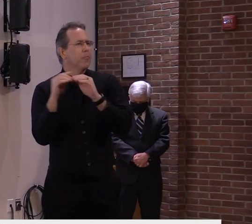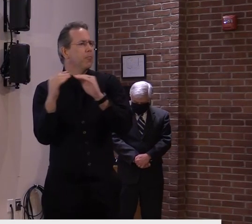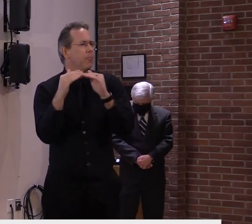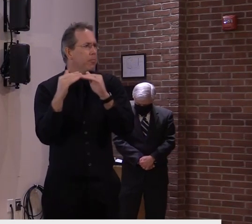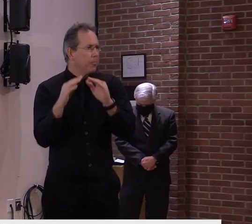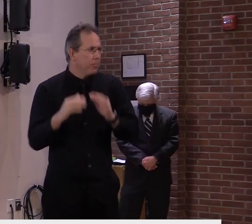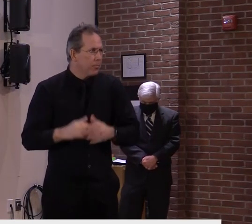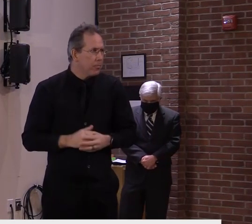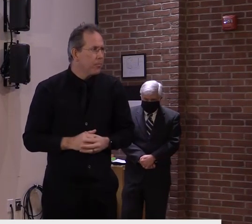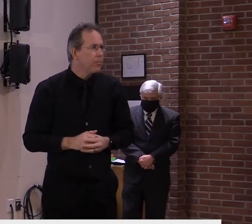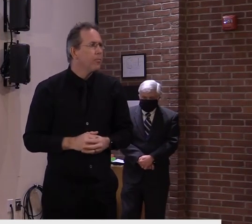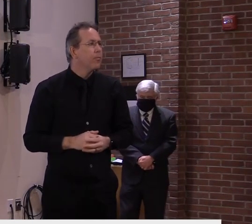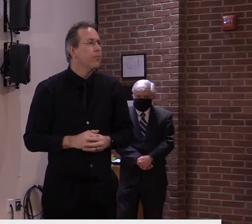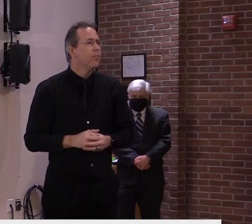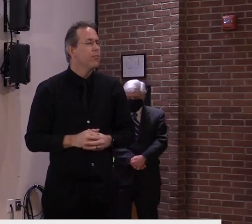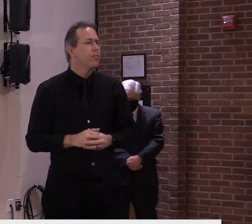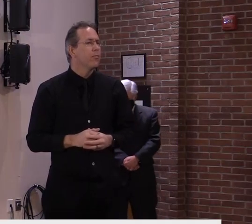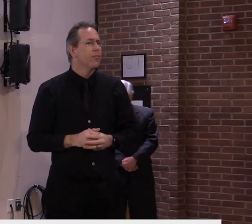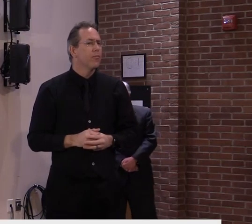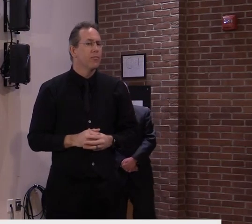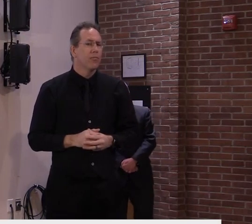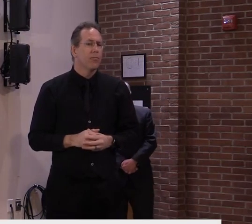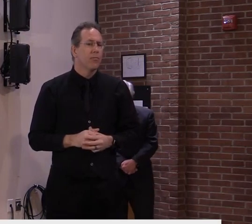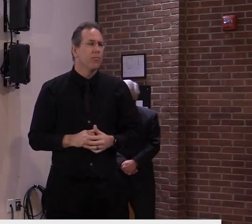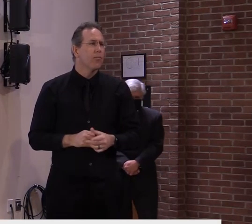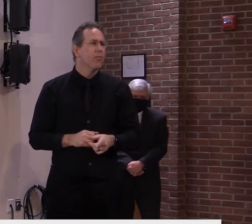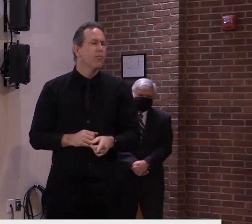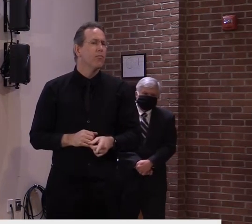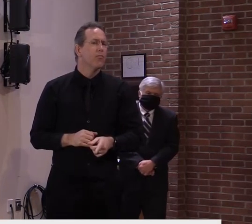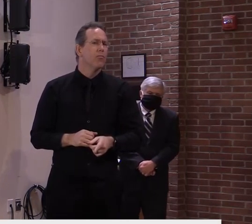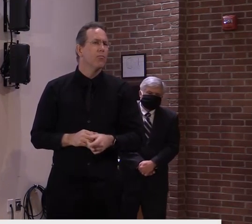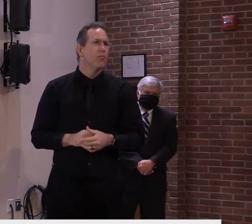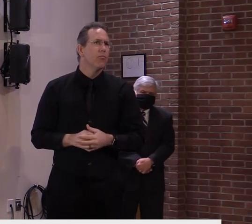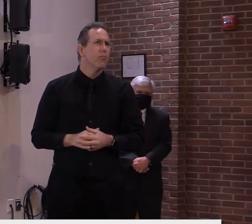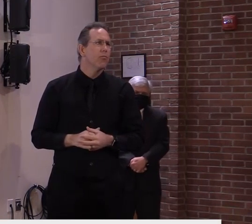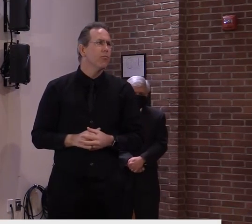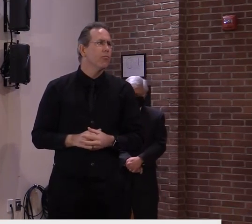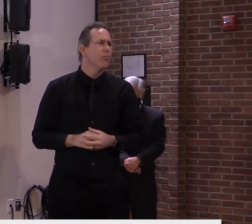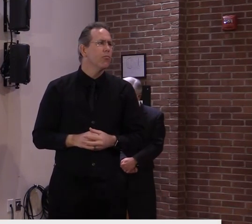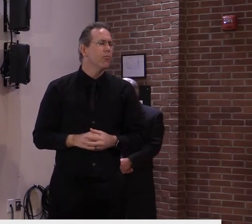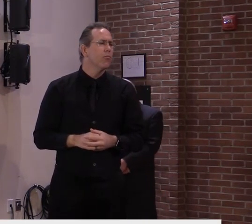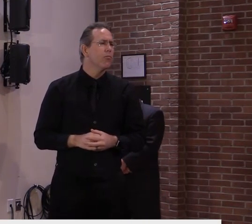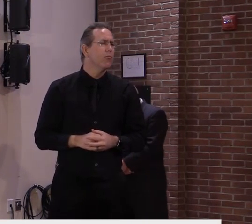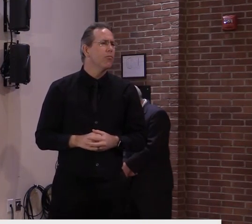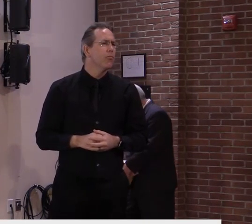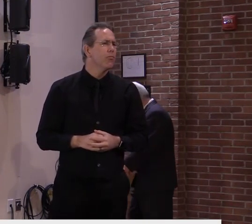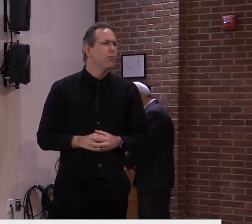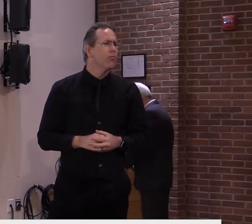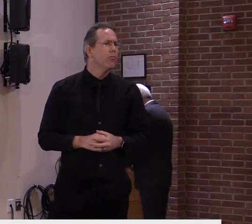Thank you very much. I'm done. Thank you. Tim from our business magazine.